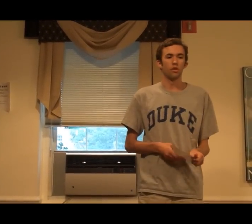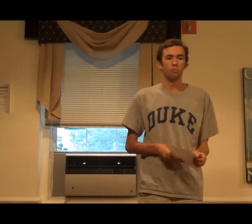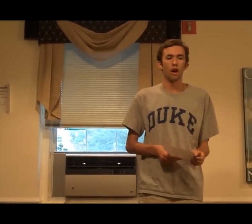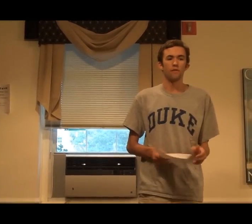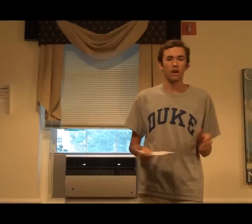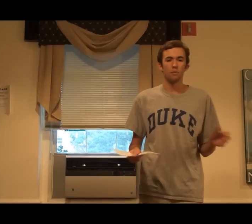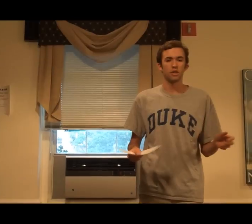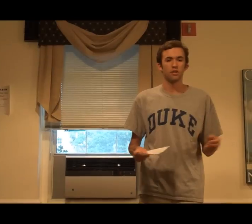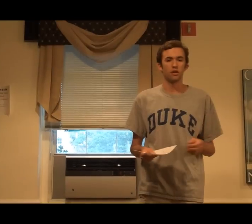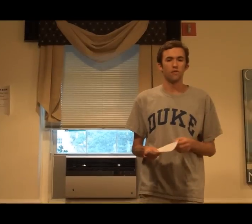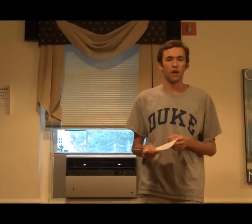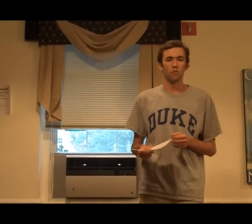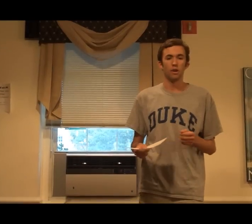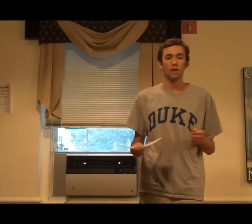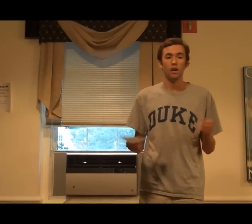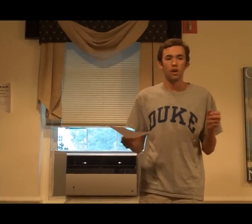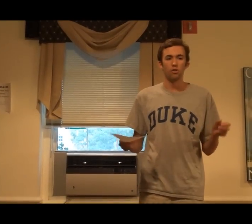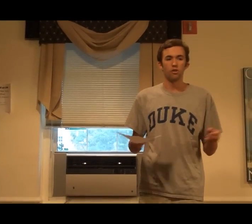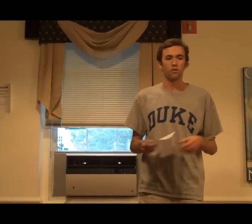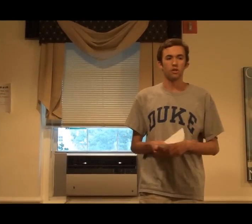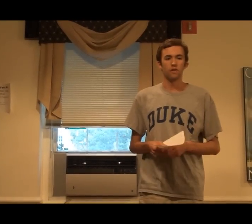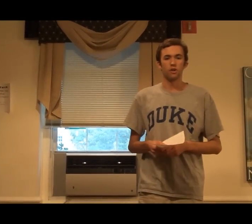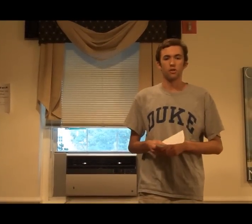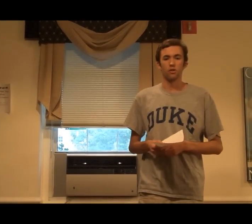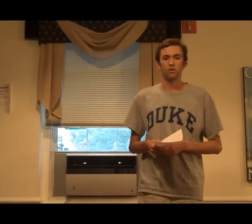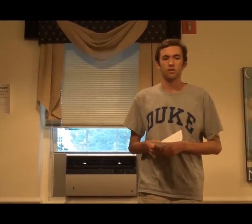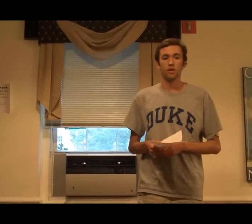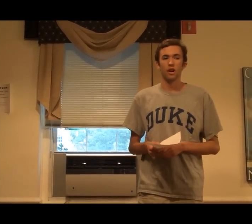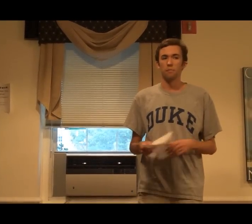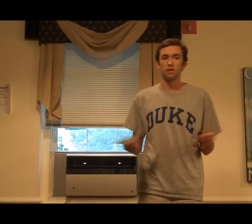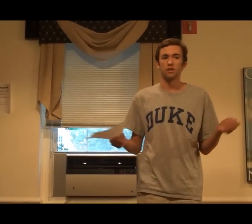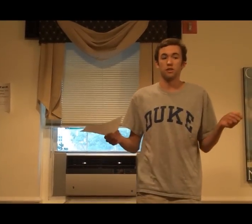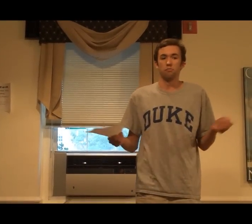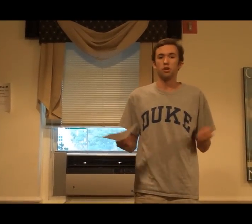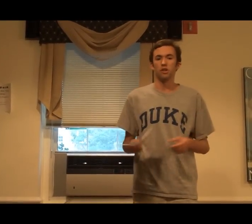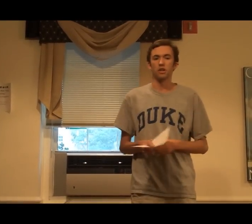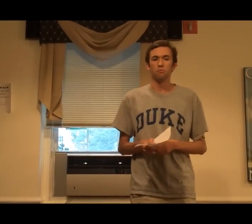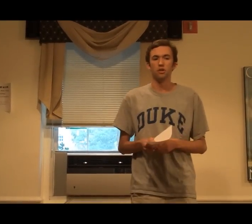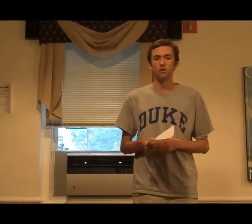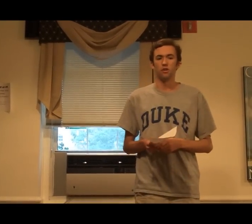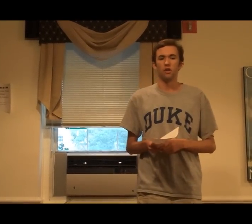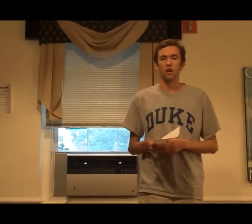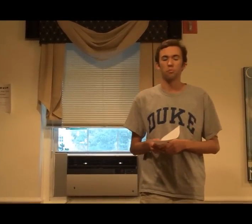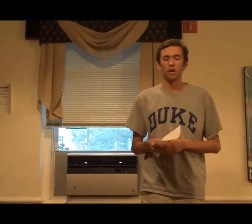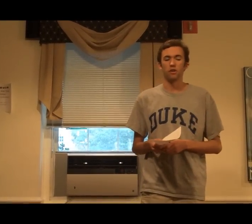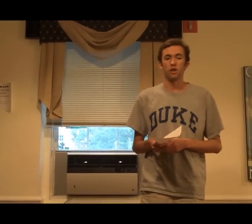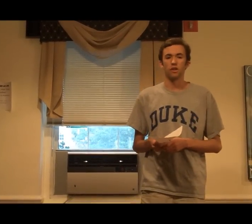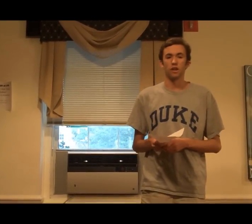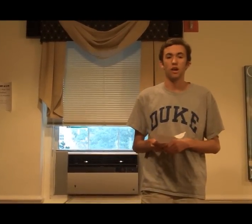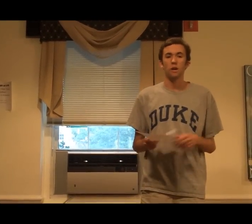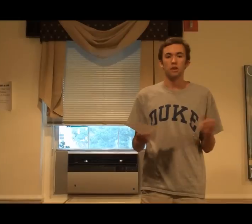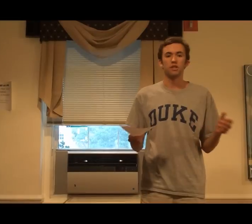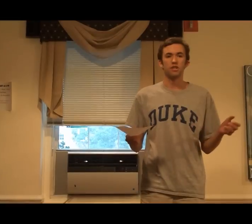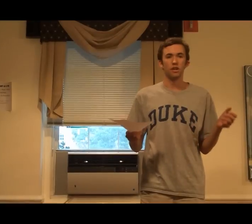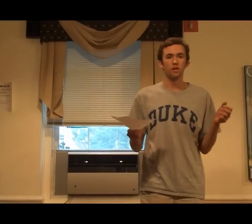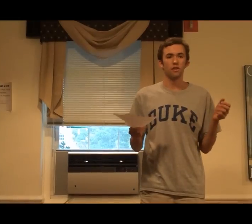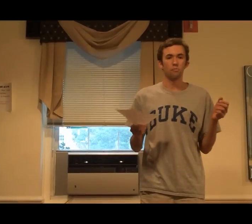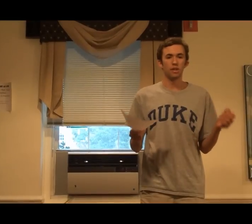they'll modify objects in their environment in order to achieve their goals. I mean, this isn't building a computer or an airplane or anything, but it's still the basic